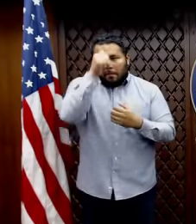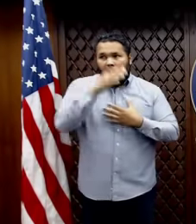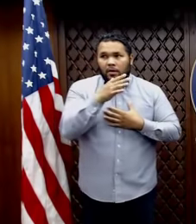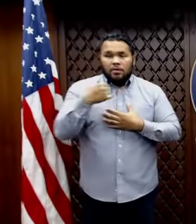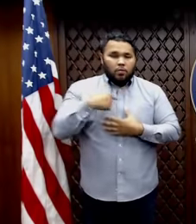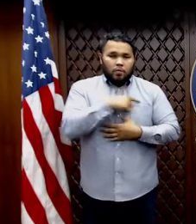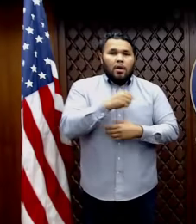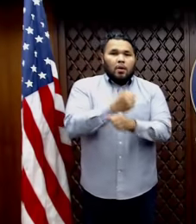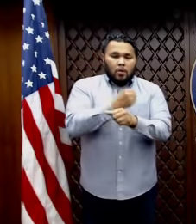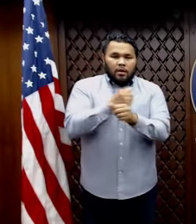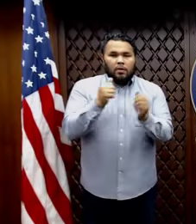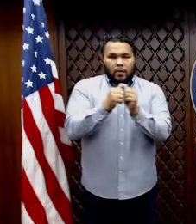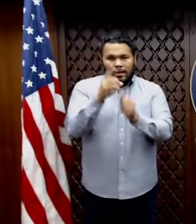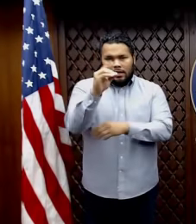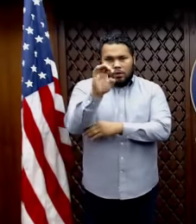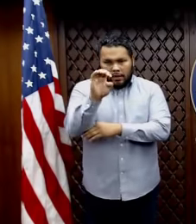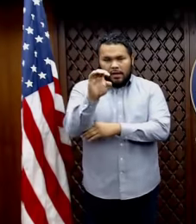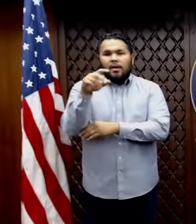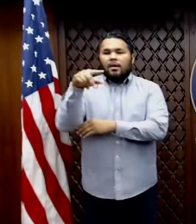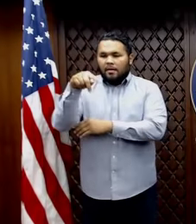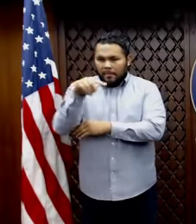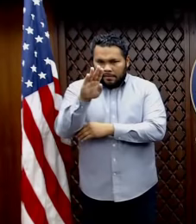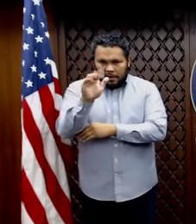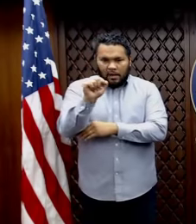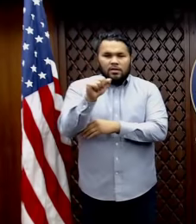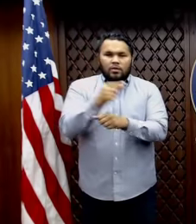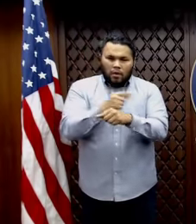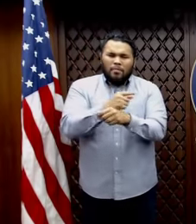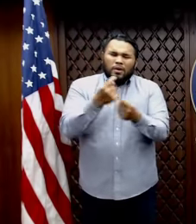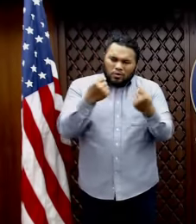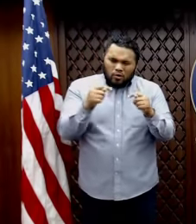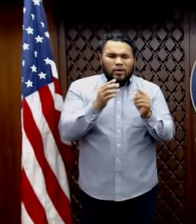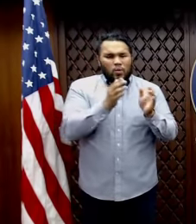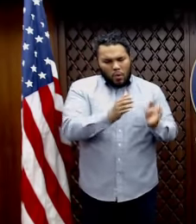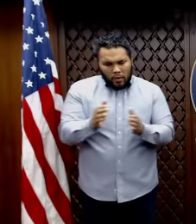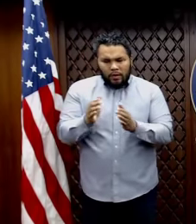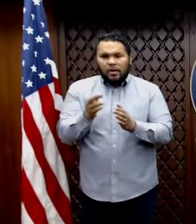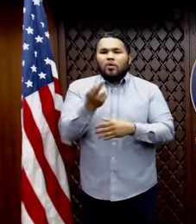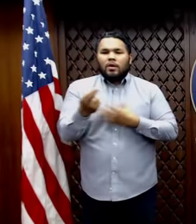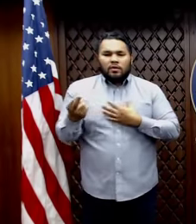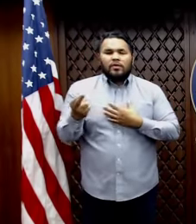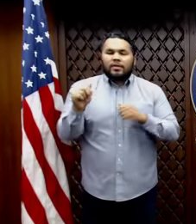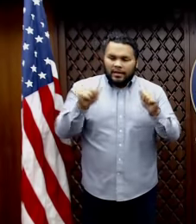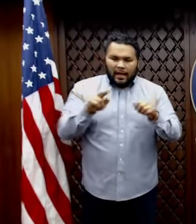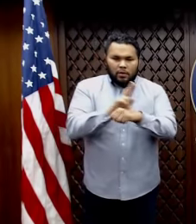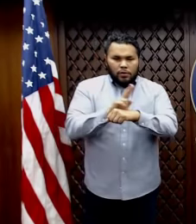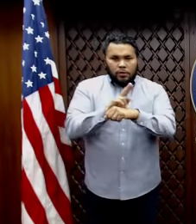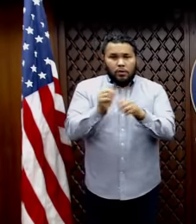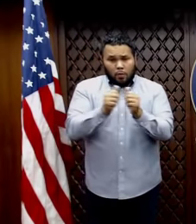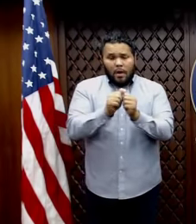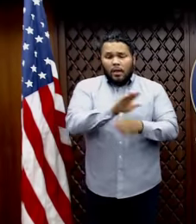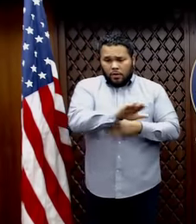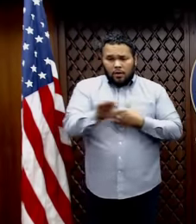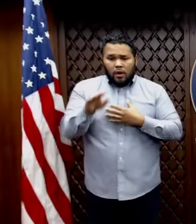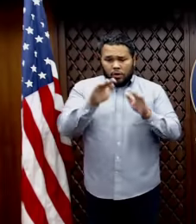working with Department of Education and PBS Guam to really try to organize some resources that they can use, uh, with their children. We